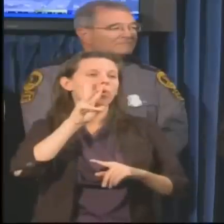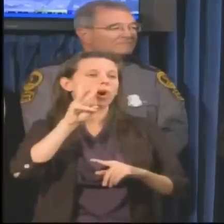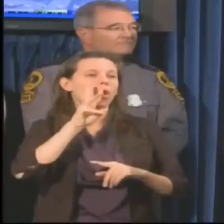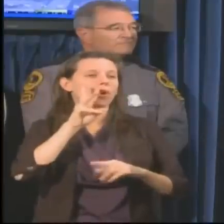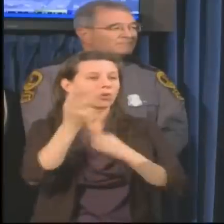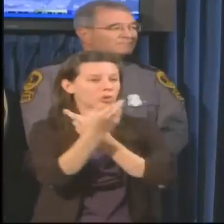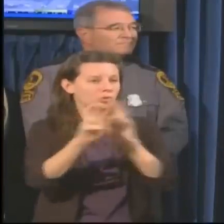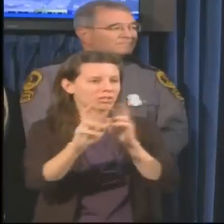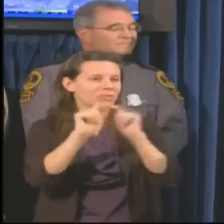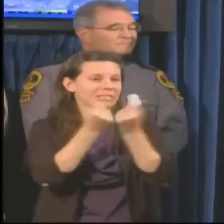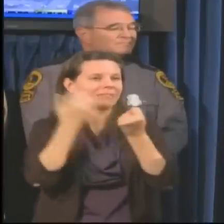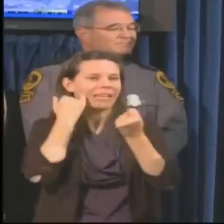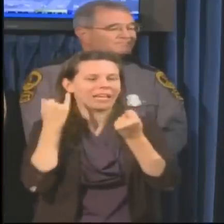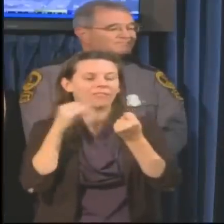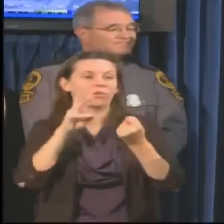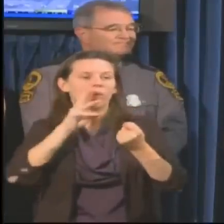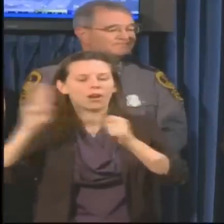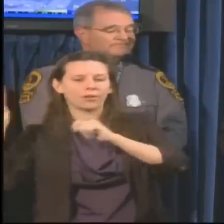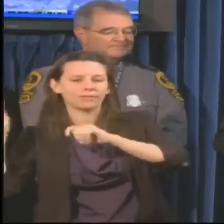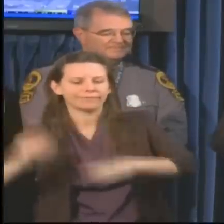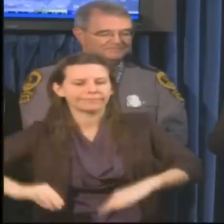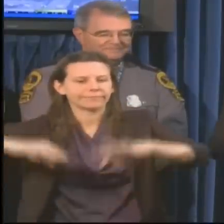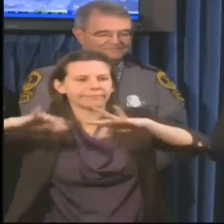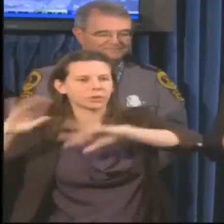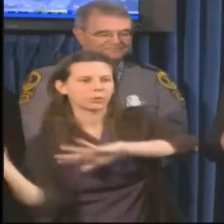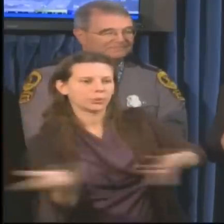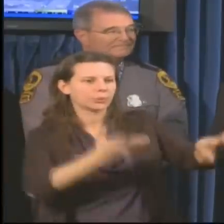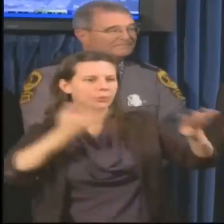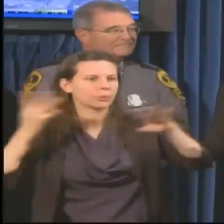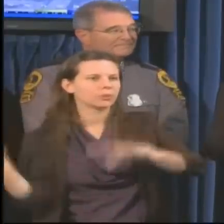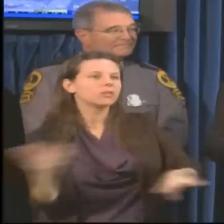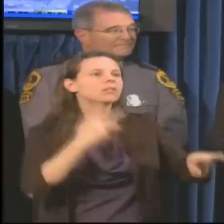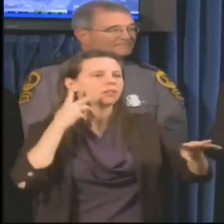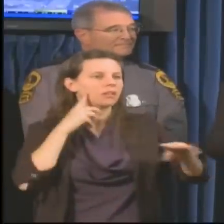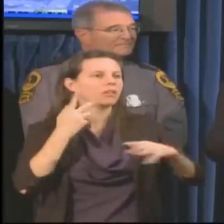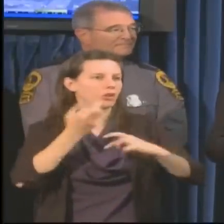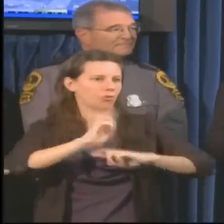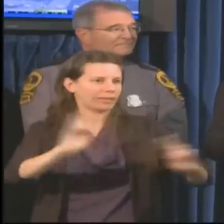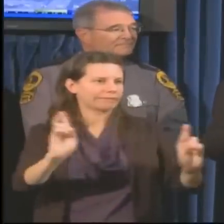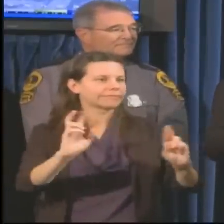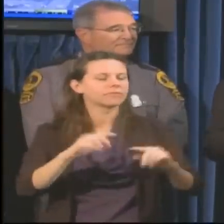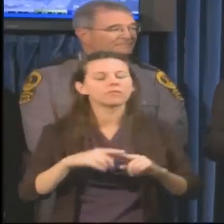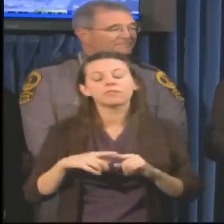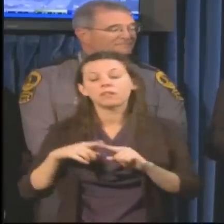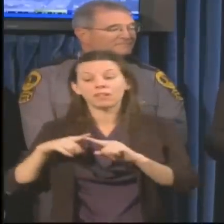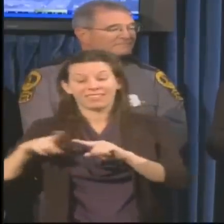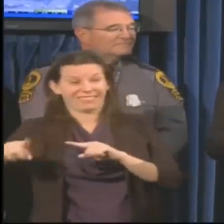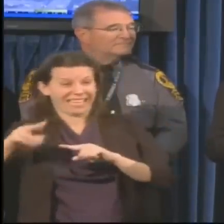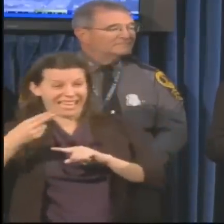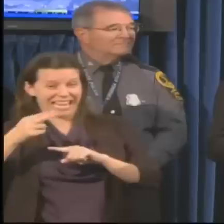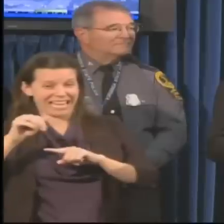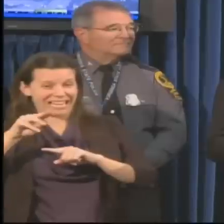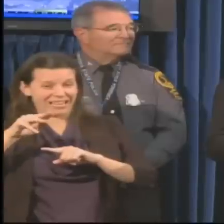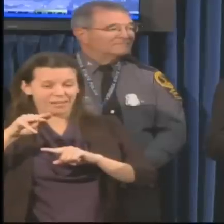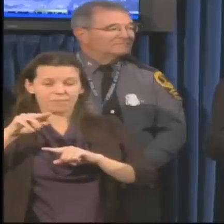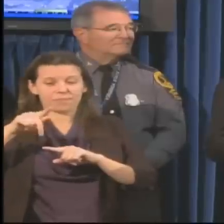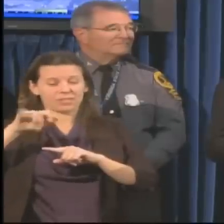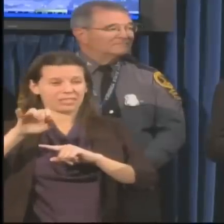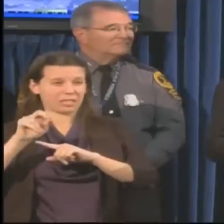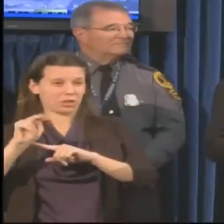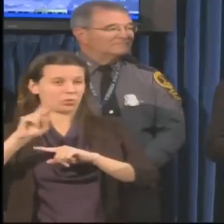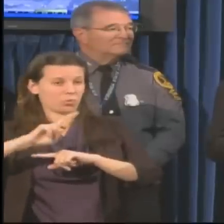beginning to see some minor flooding in the Hampton Roads area. We're very concerned about the ponding of water on roads, which will no doubt cause